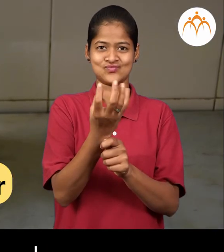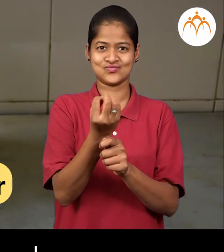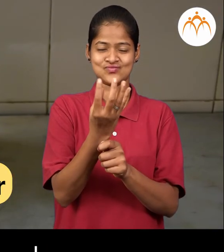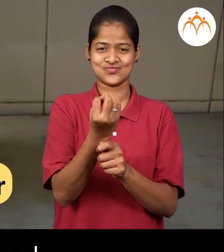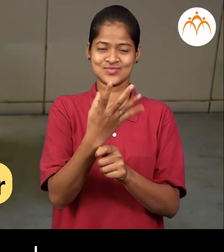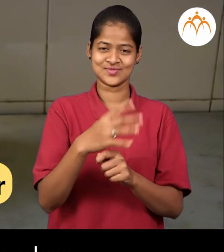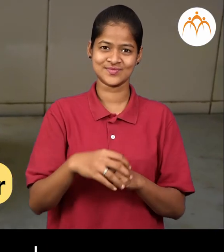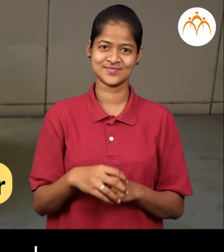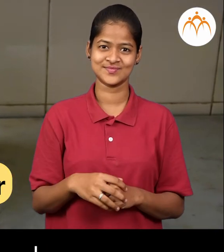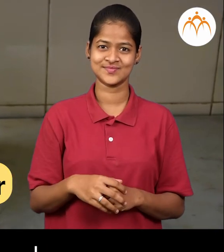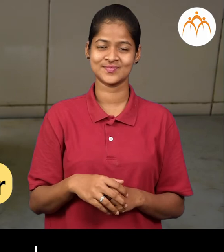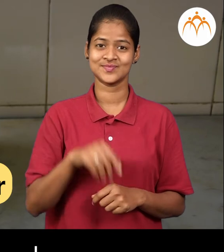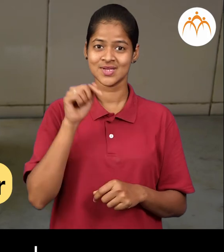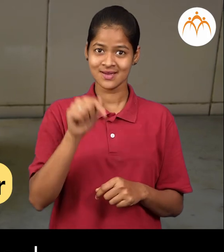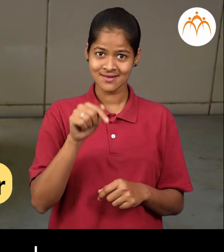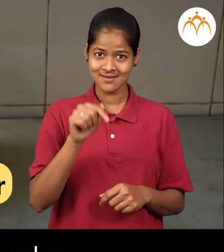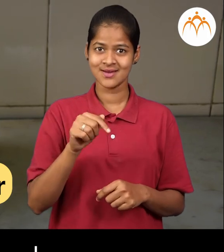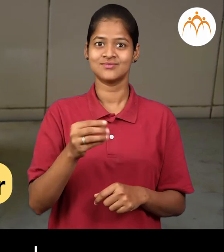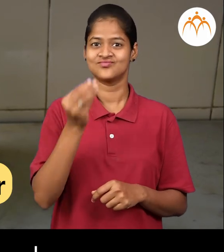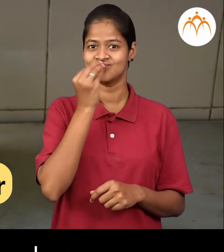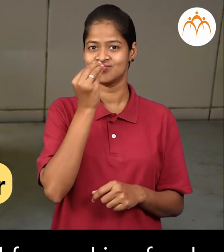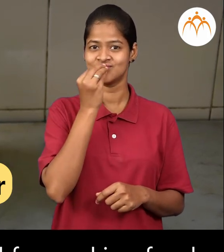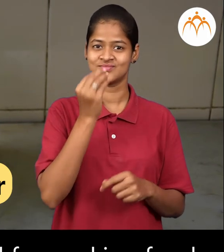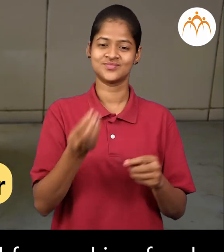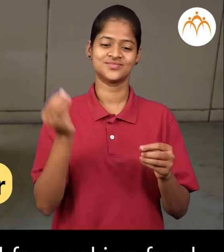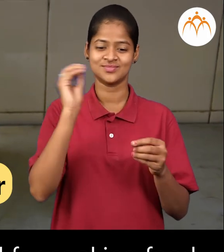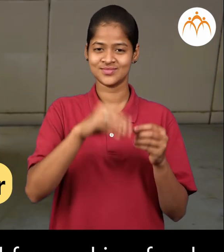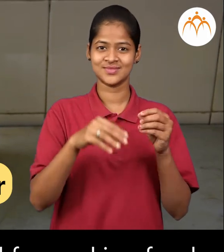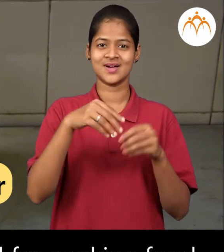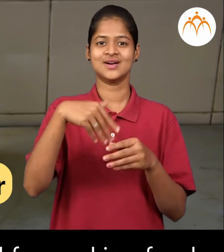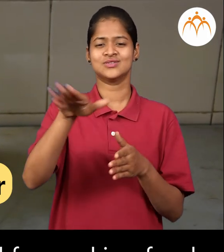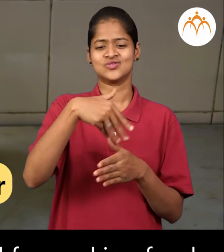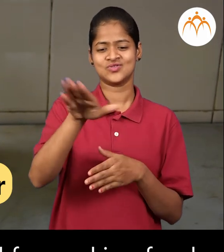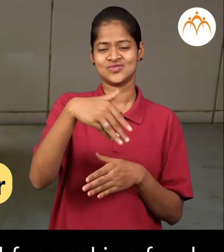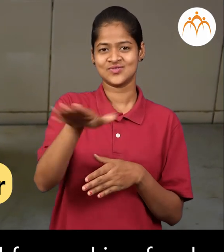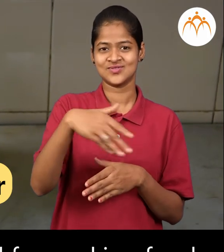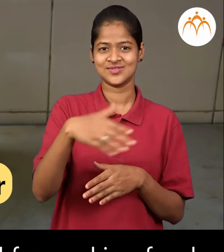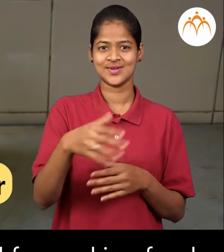is used for cooking food.